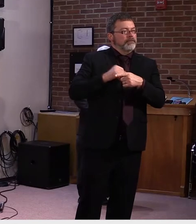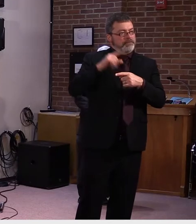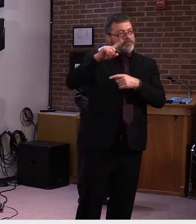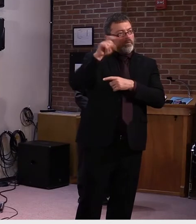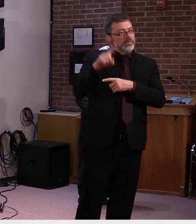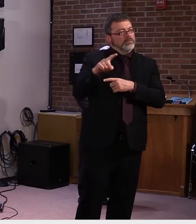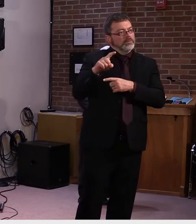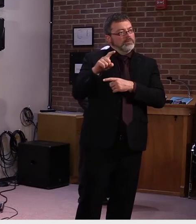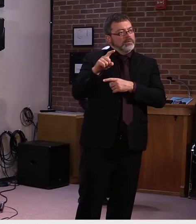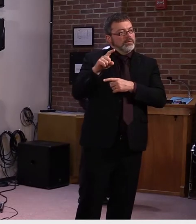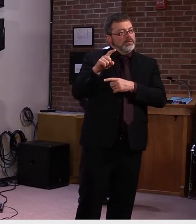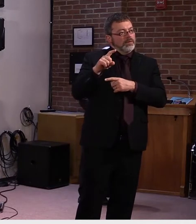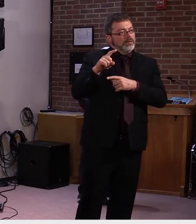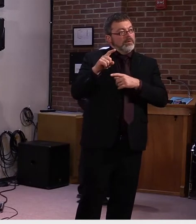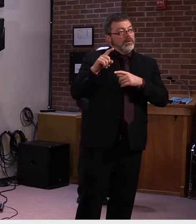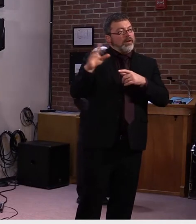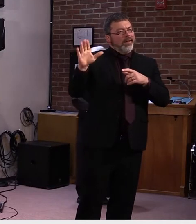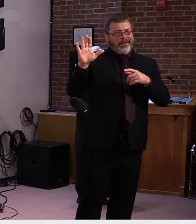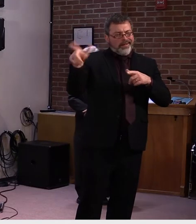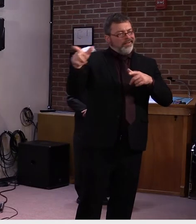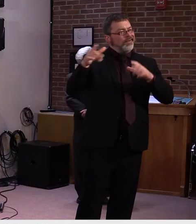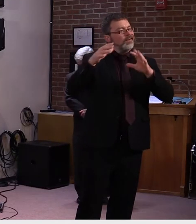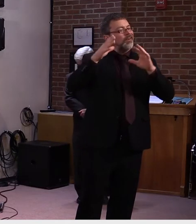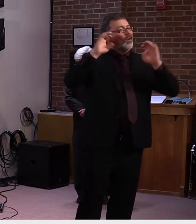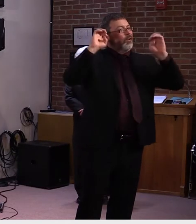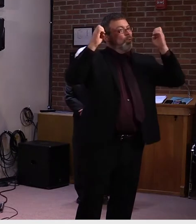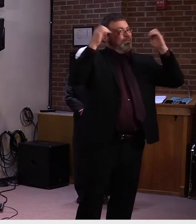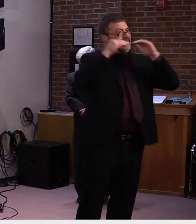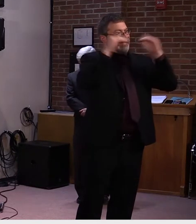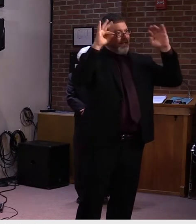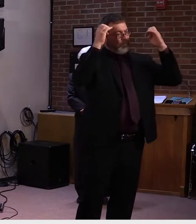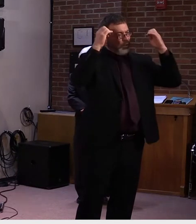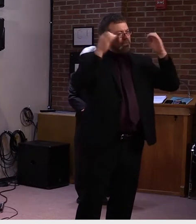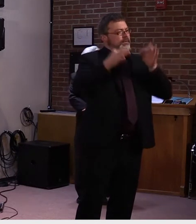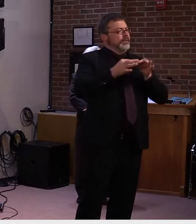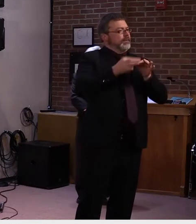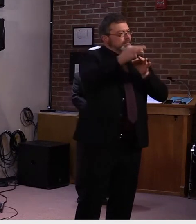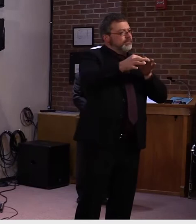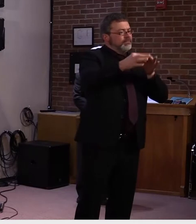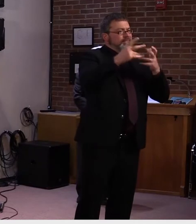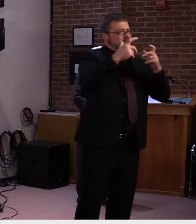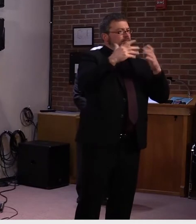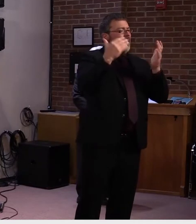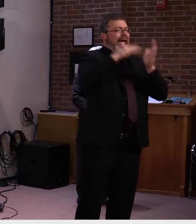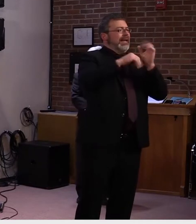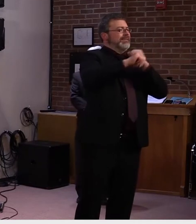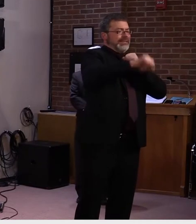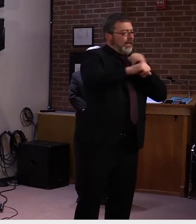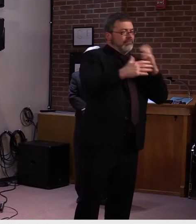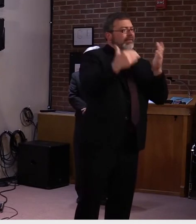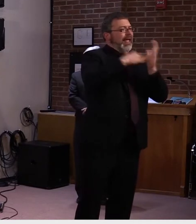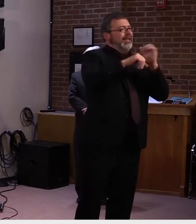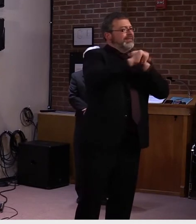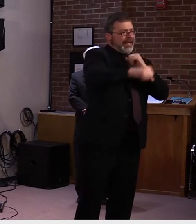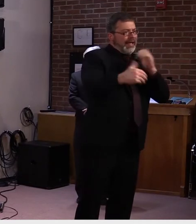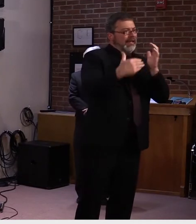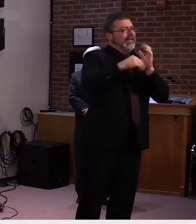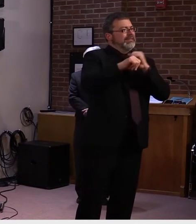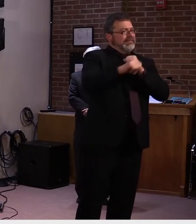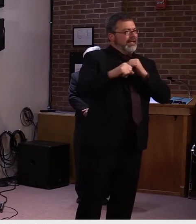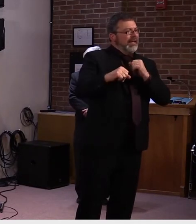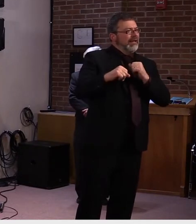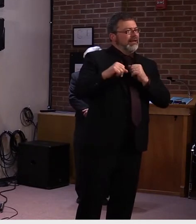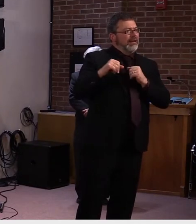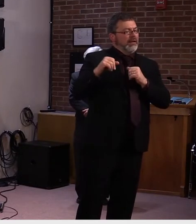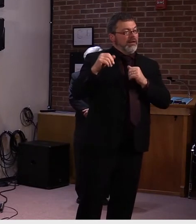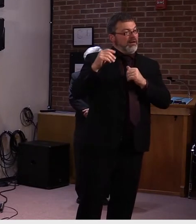remain until Vermonters are vaccinated or something else ends the pandemic nationally. Uh, are you ready to say today, will